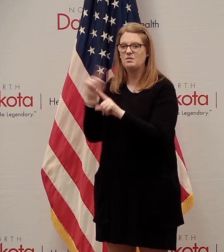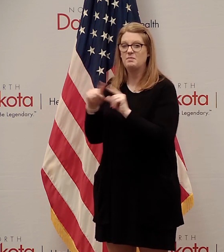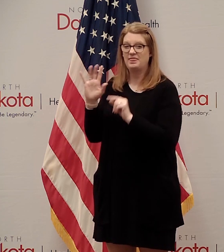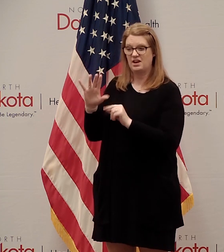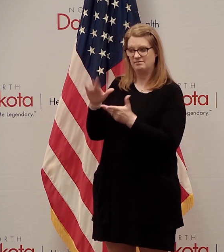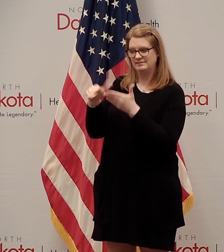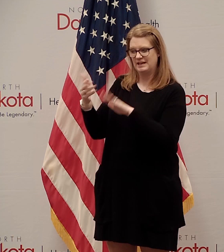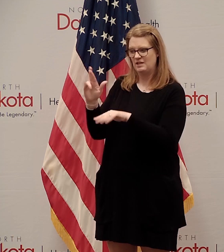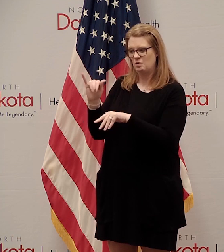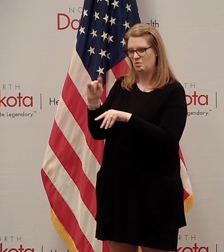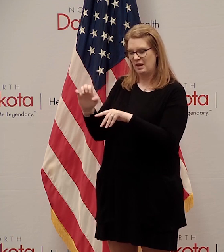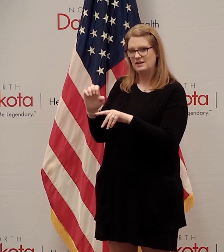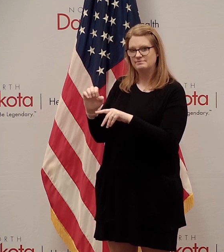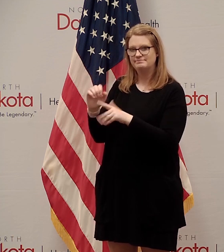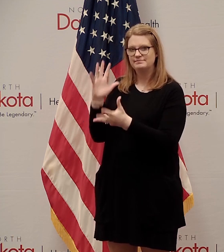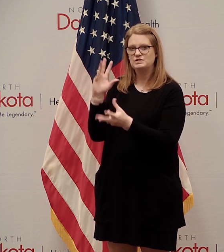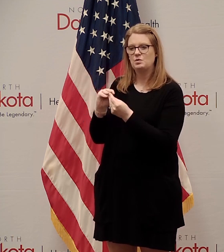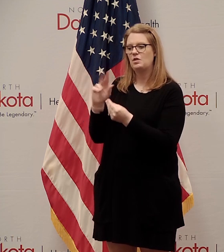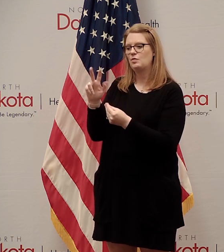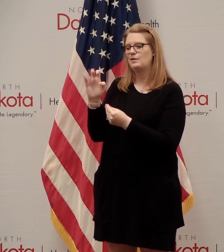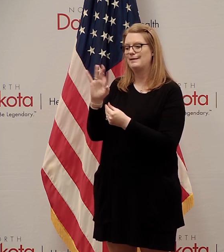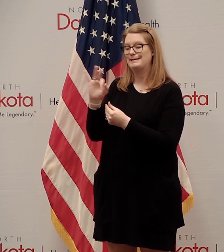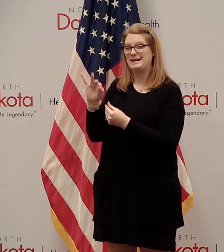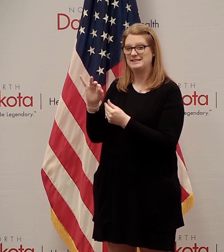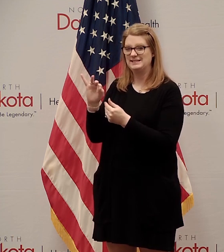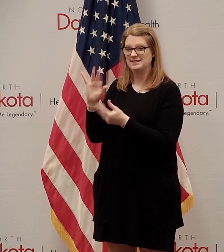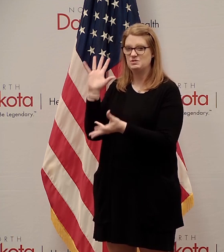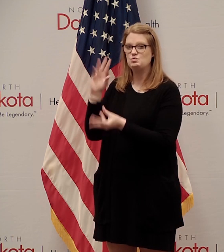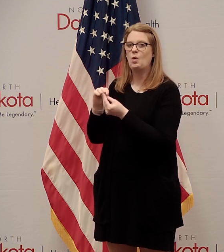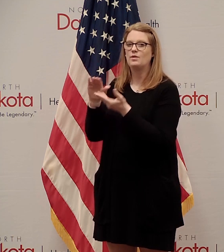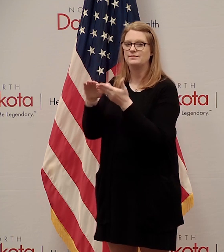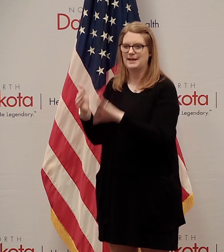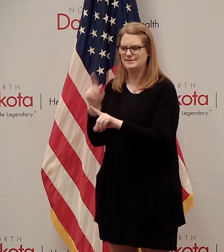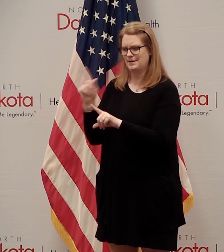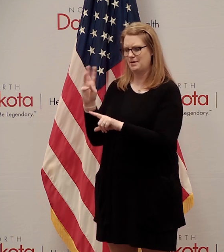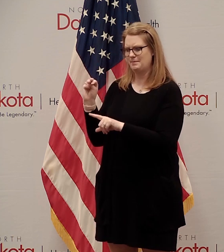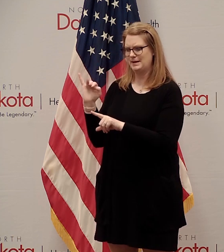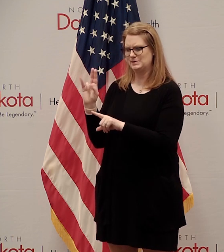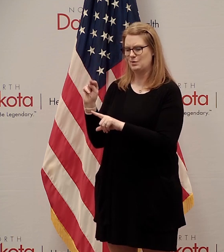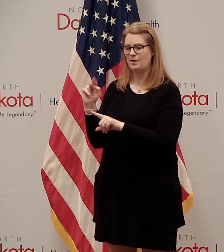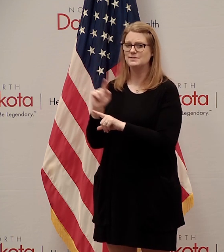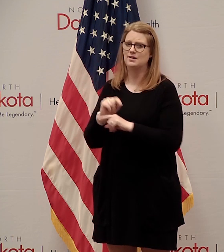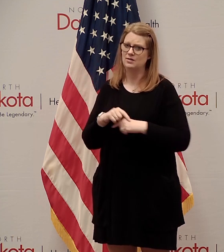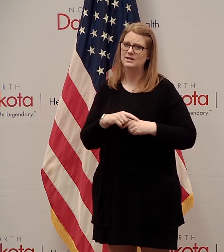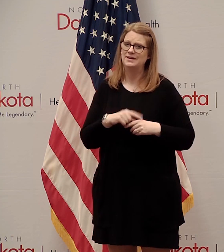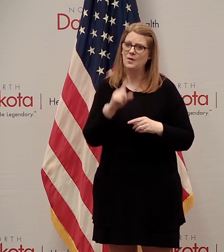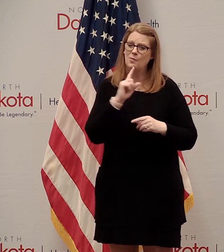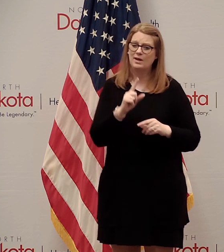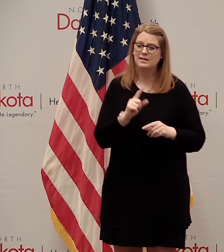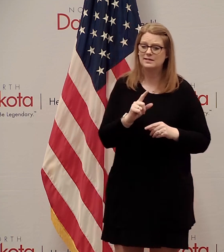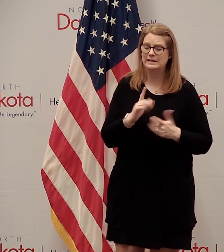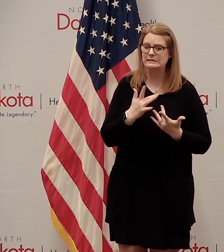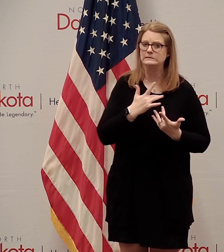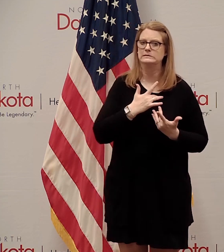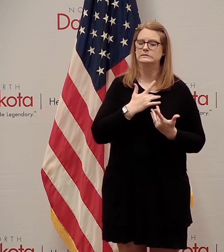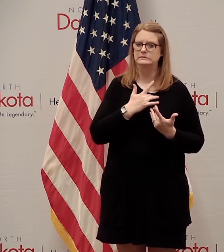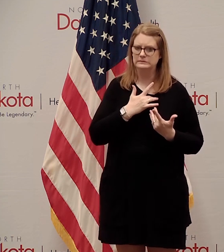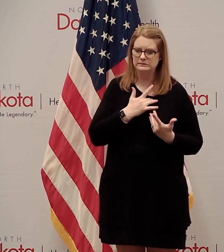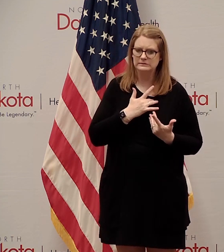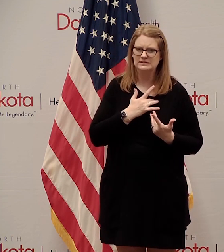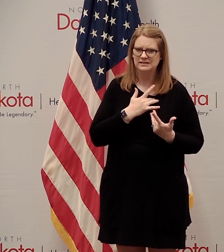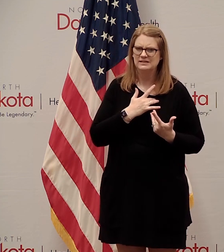than North Dakota. They're at 319 total deaths right next door in Minnesota so again it helps remind us that this disease